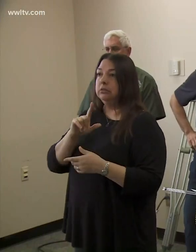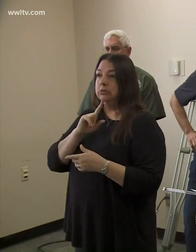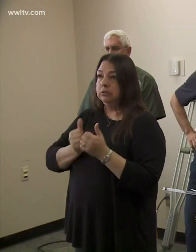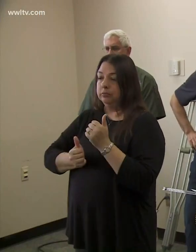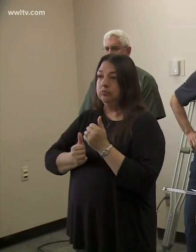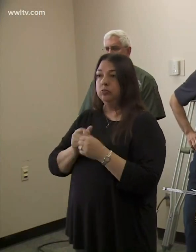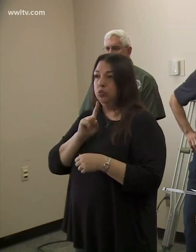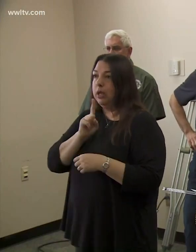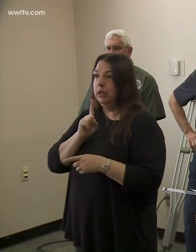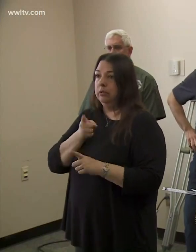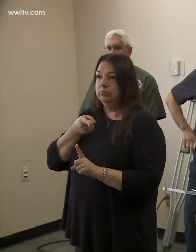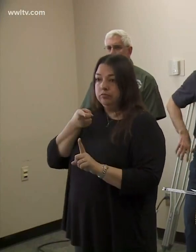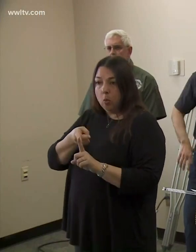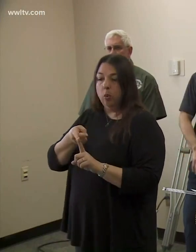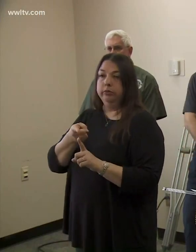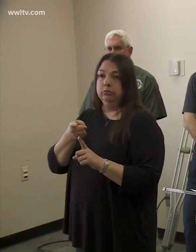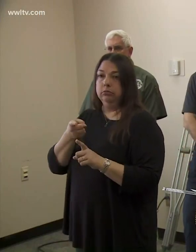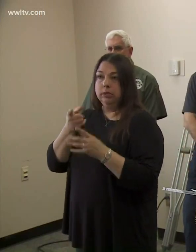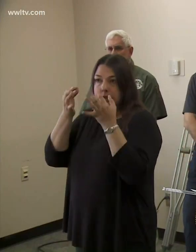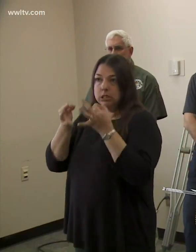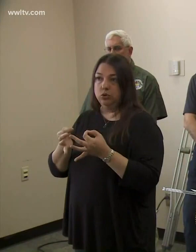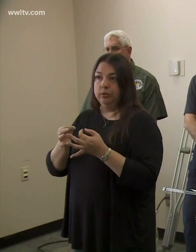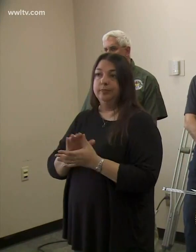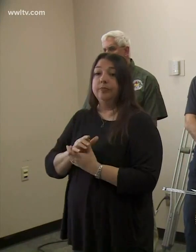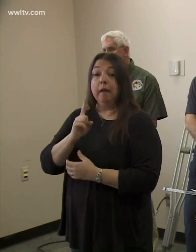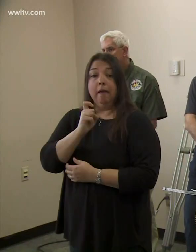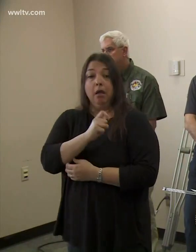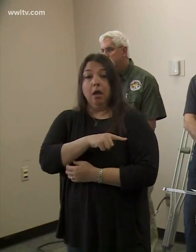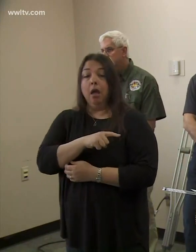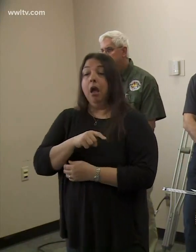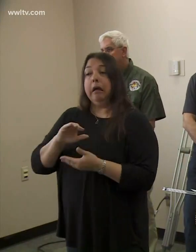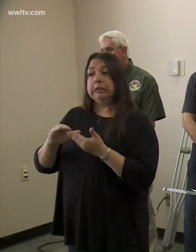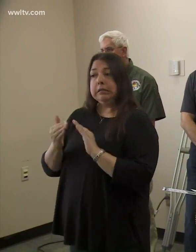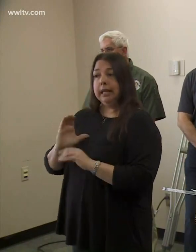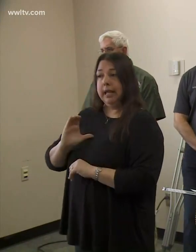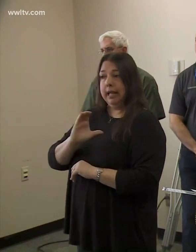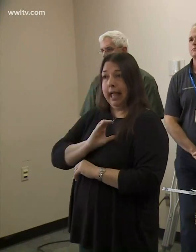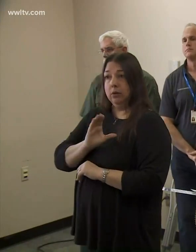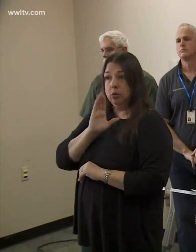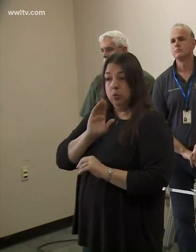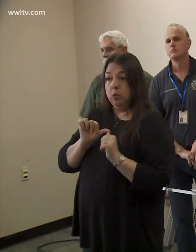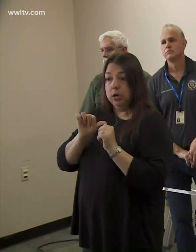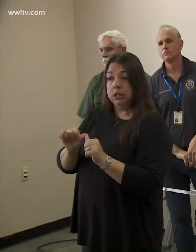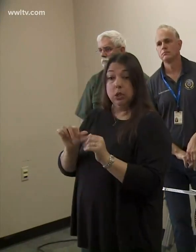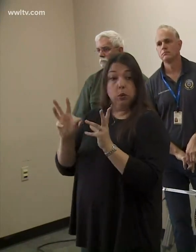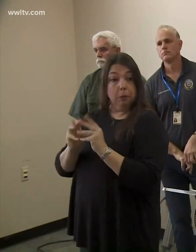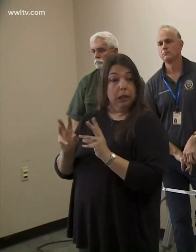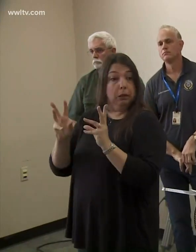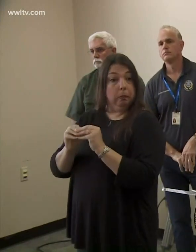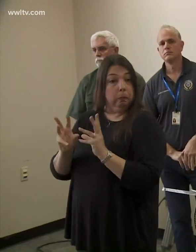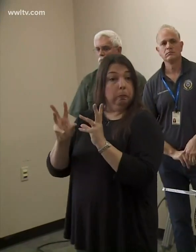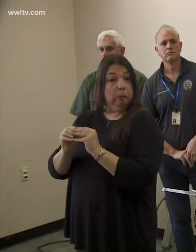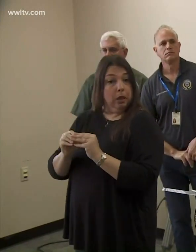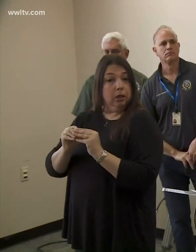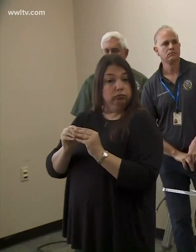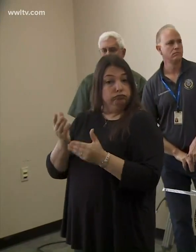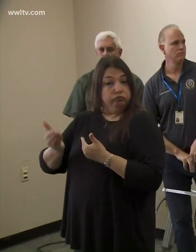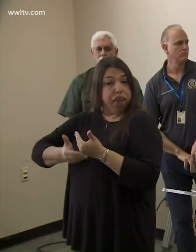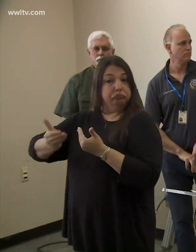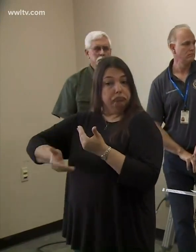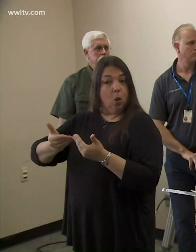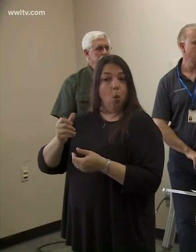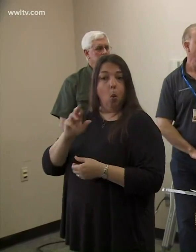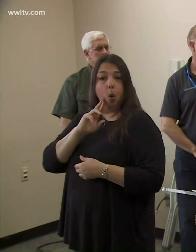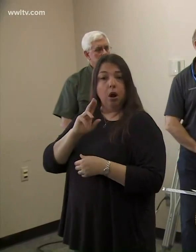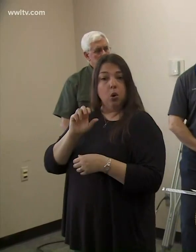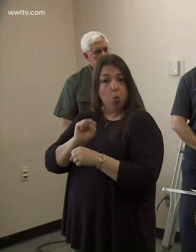our decision making. Yes? Um, the city council, um, plan to continue to meet throughout this process or will y'all